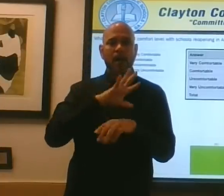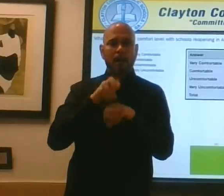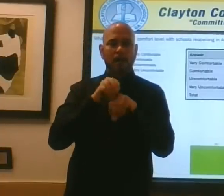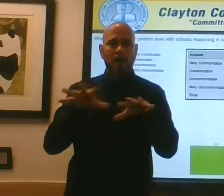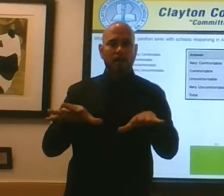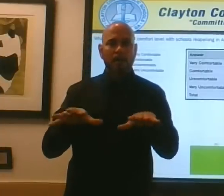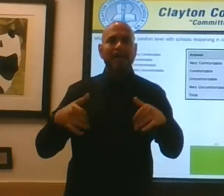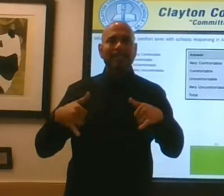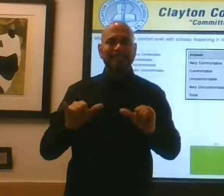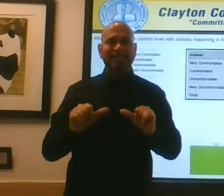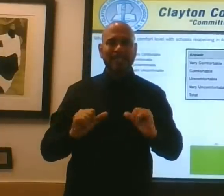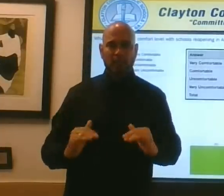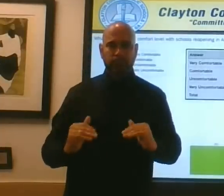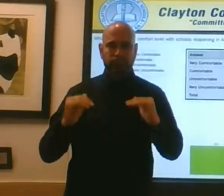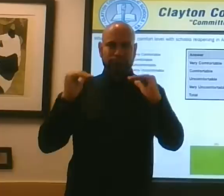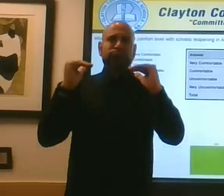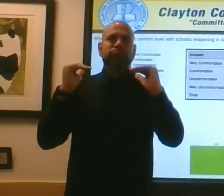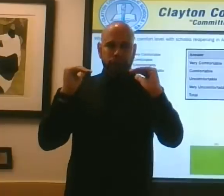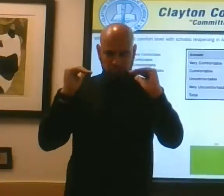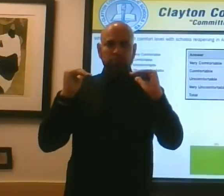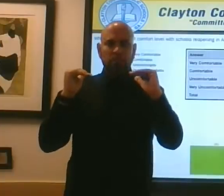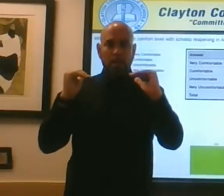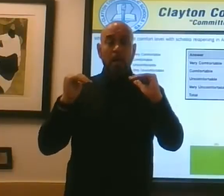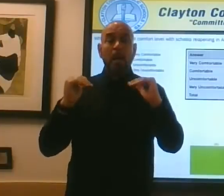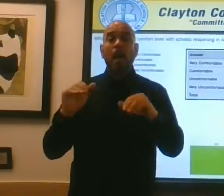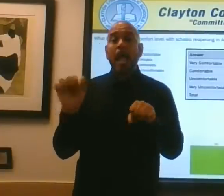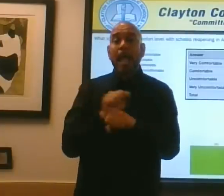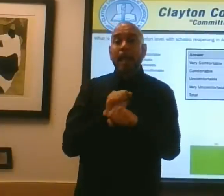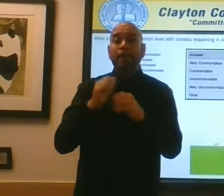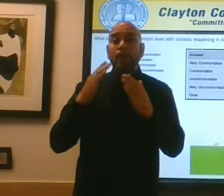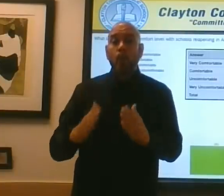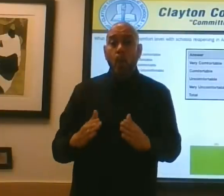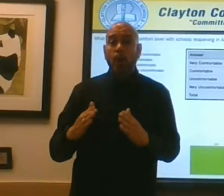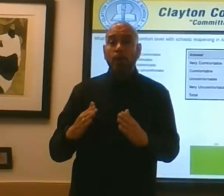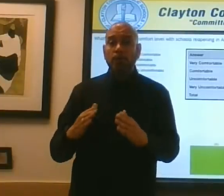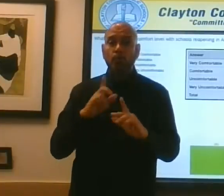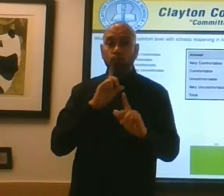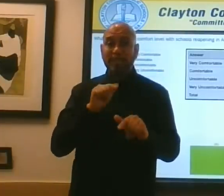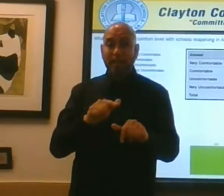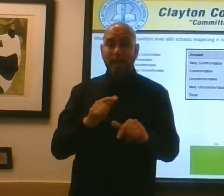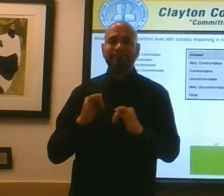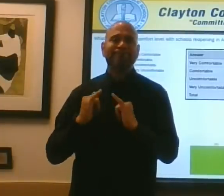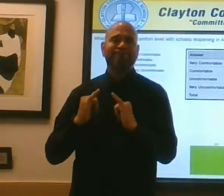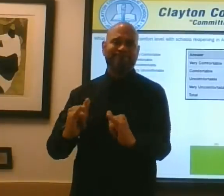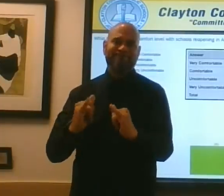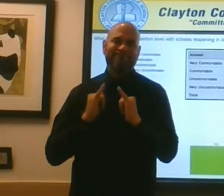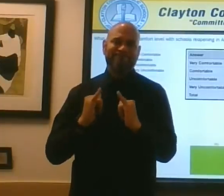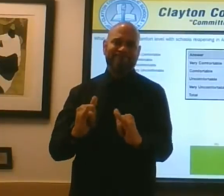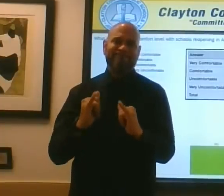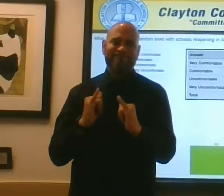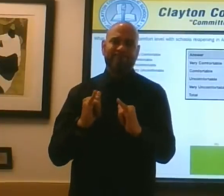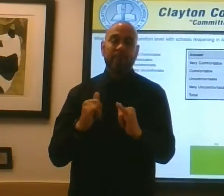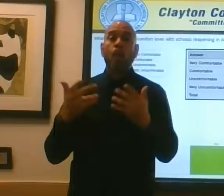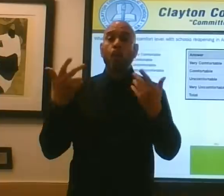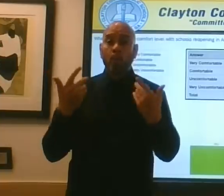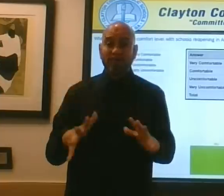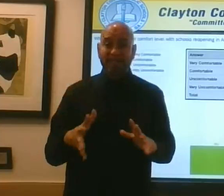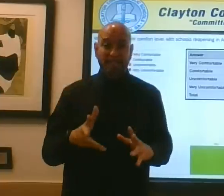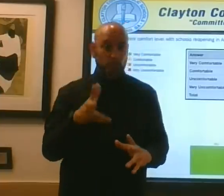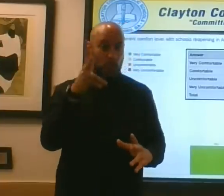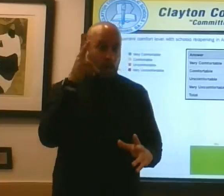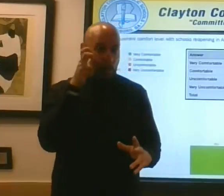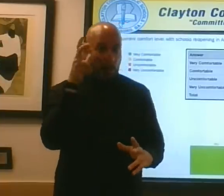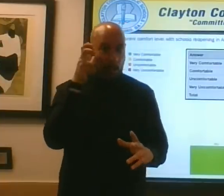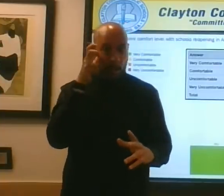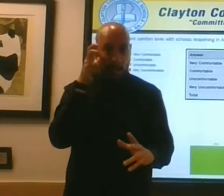responded similarly. And so we hear, we hear our parents, we hear the employees,